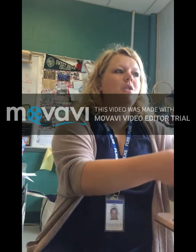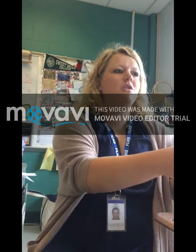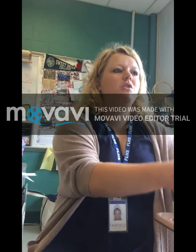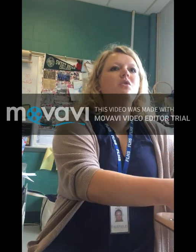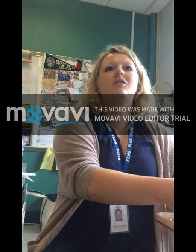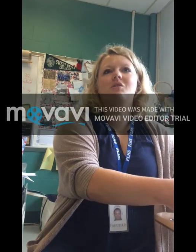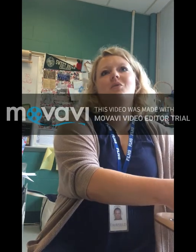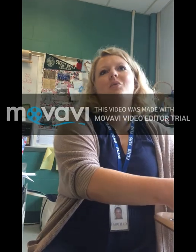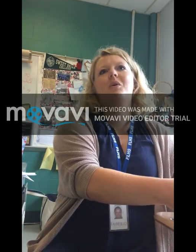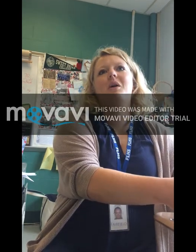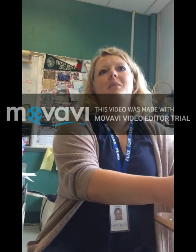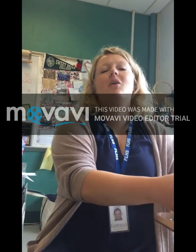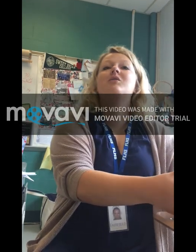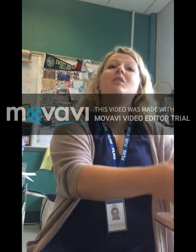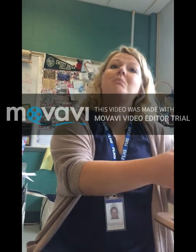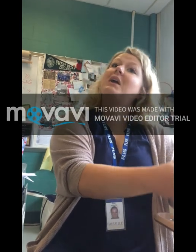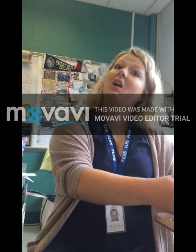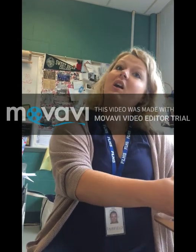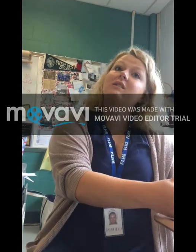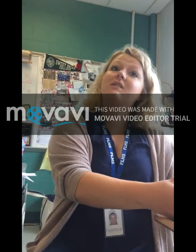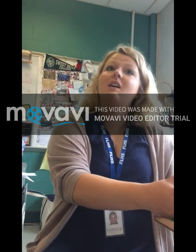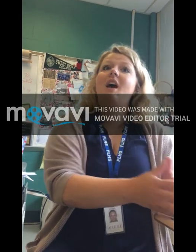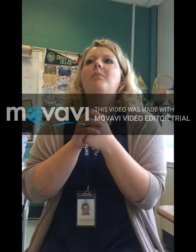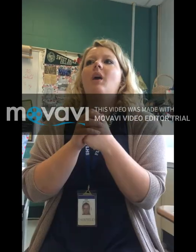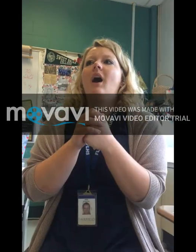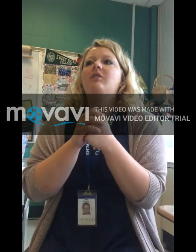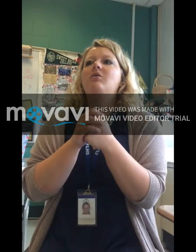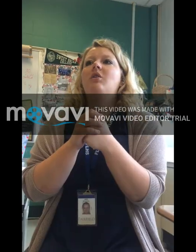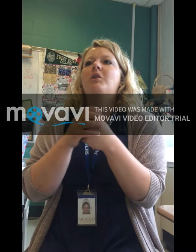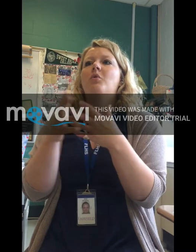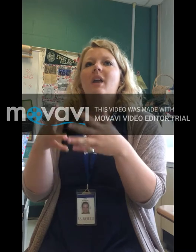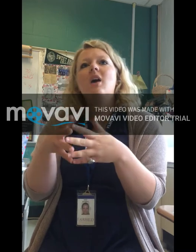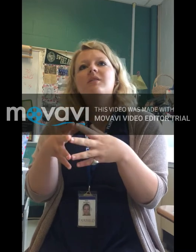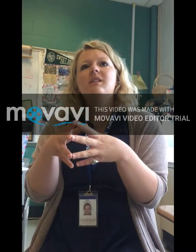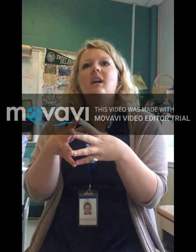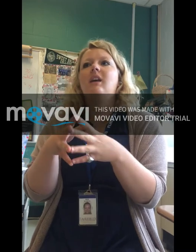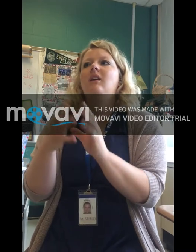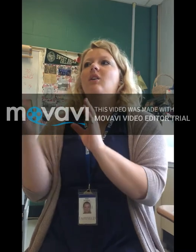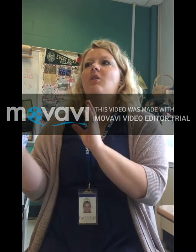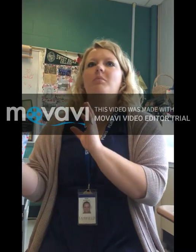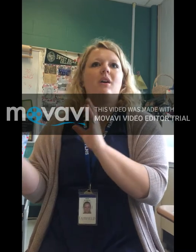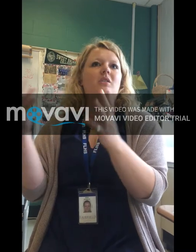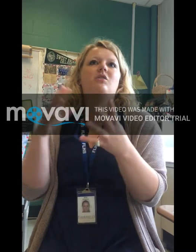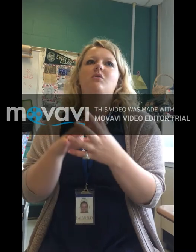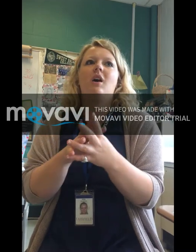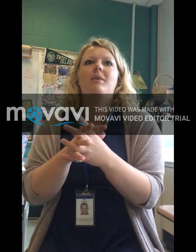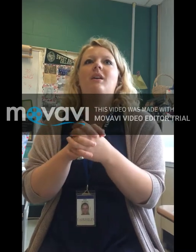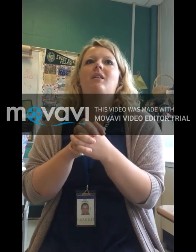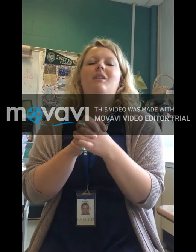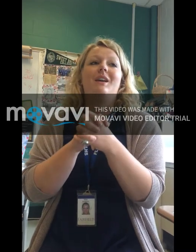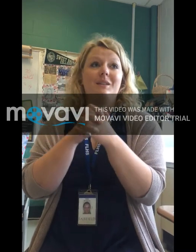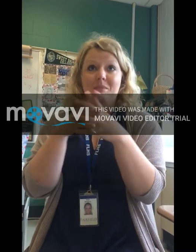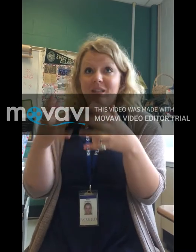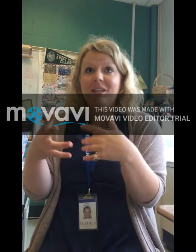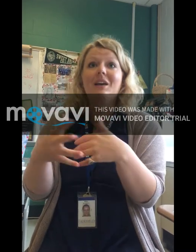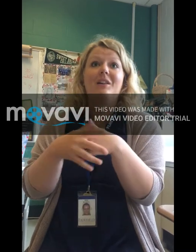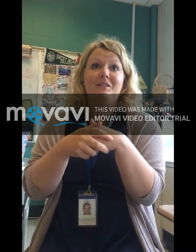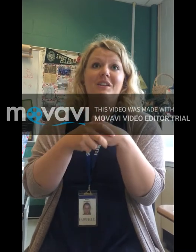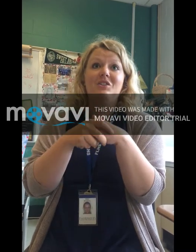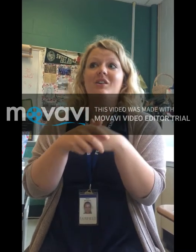the students know their way around, but also like parents. I do know at open house night, you know, the parents do come in and get to meet the ELL teacher